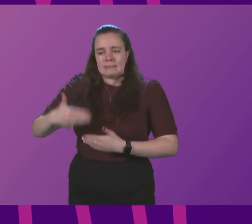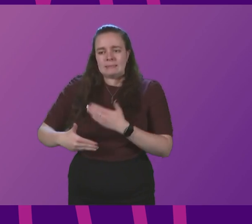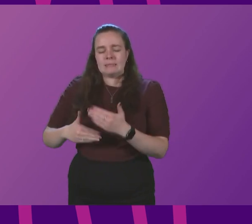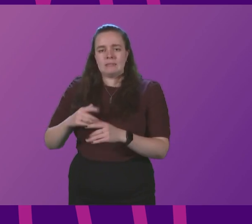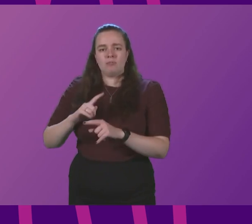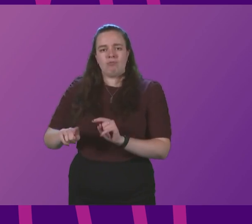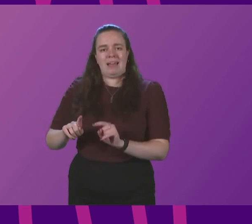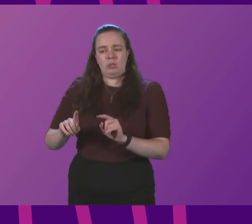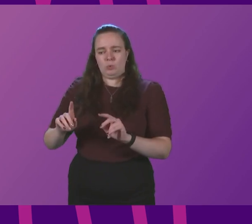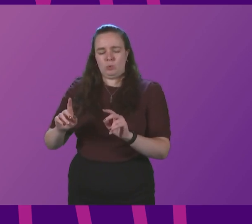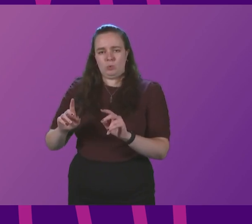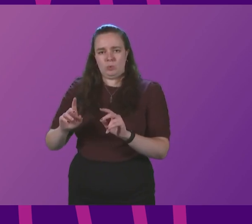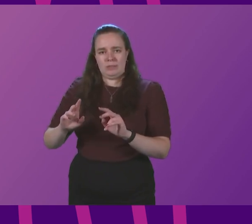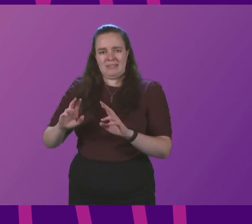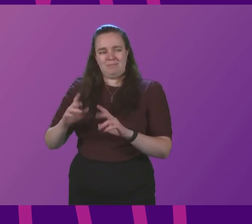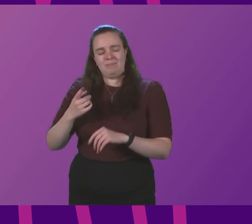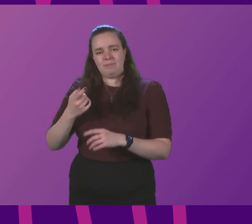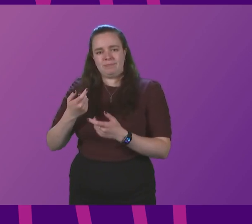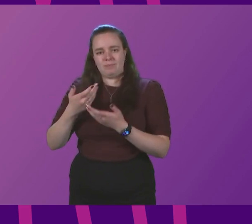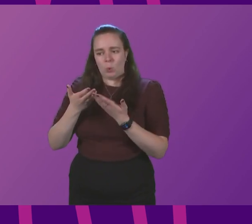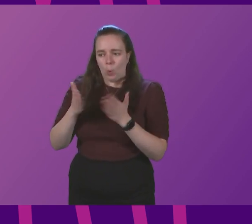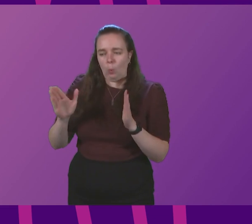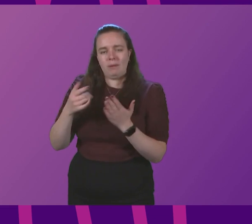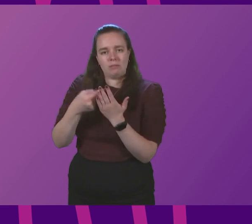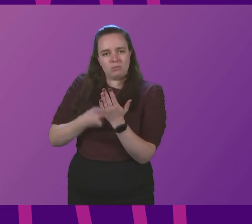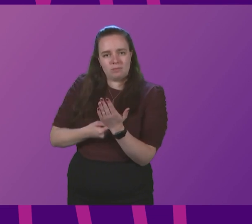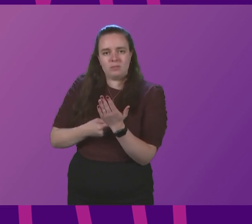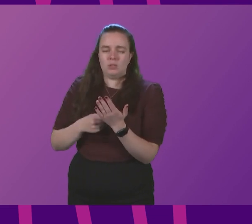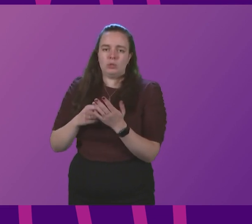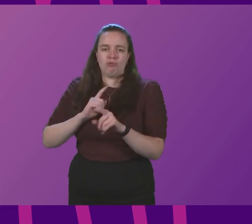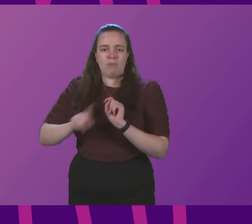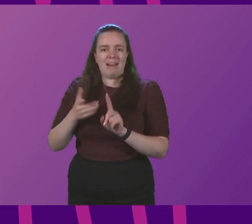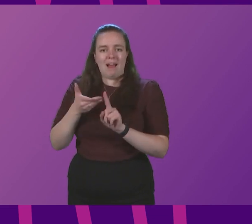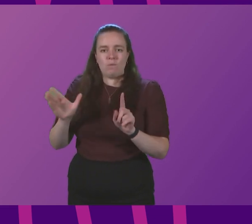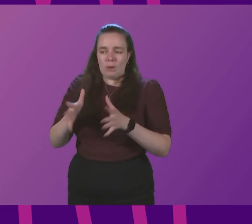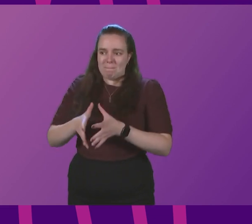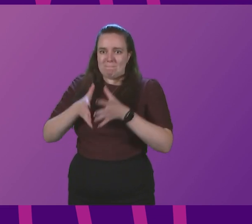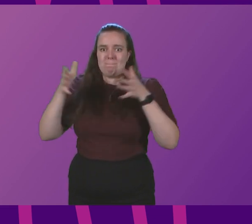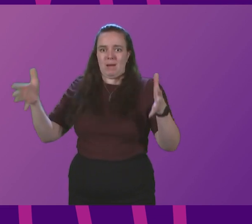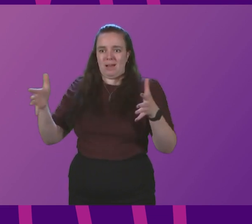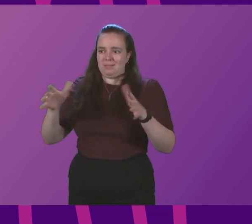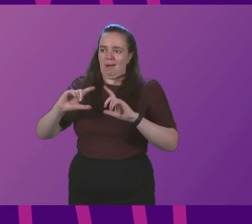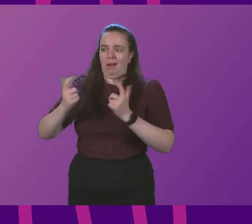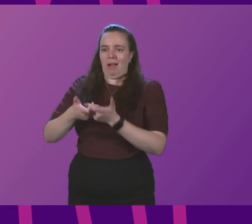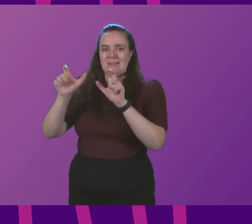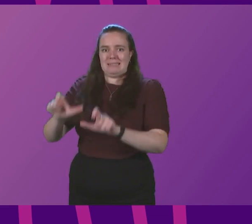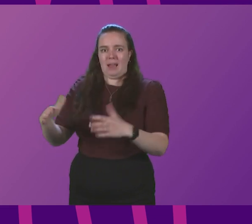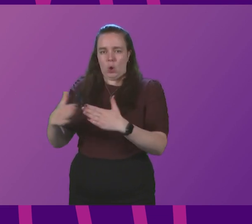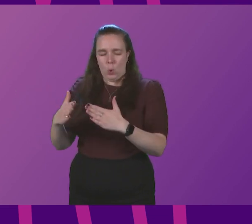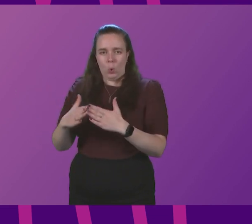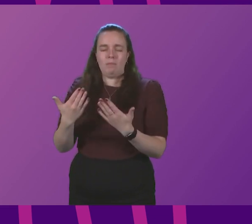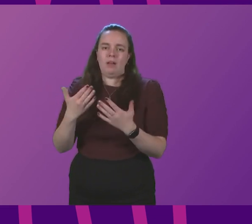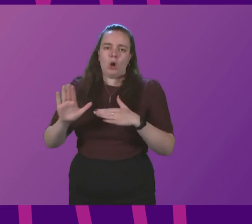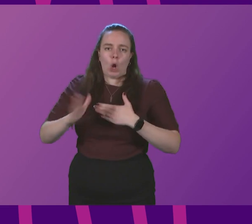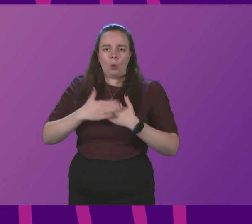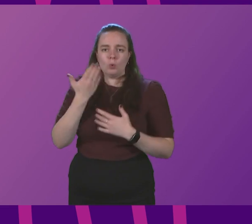of the measures in place to avoid the need for mass isolation of classes and for the closure of schools, which many members